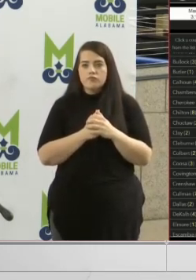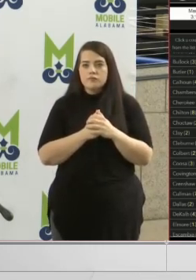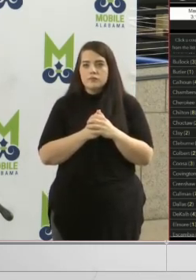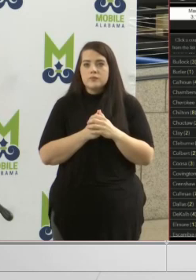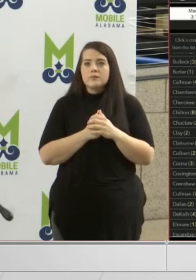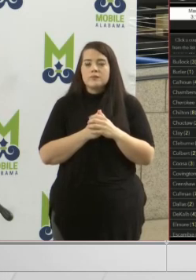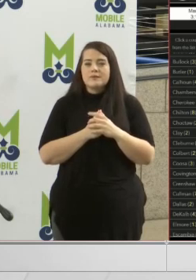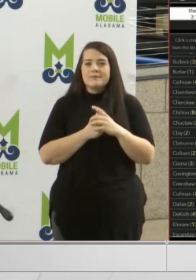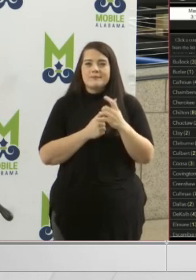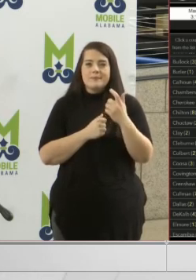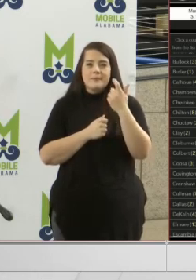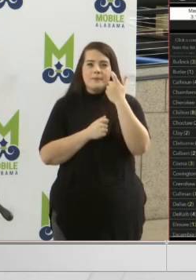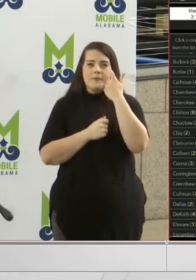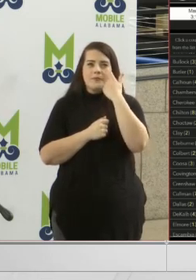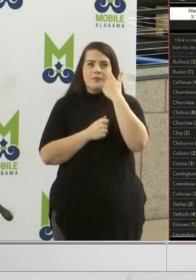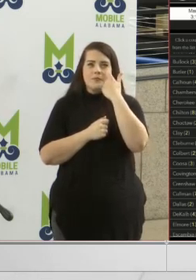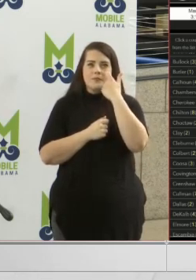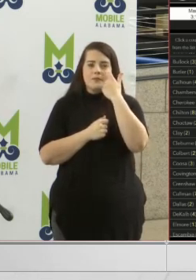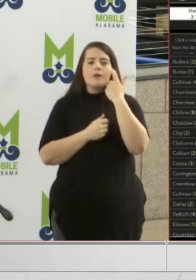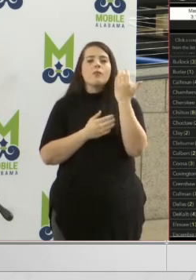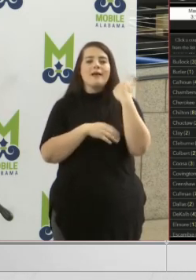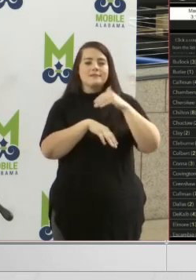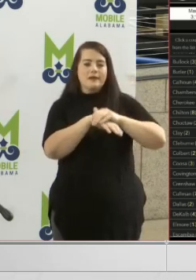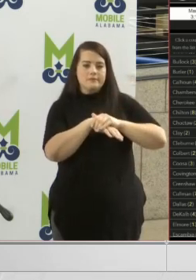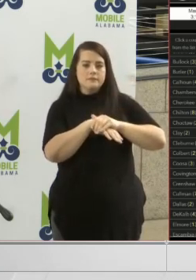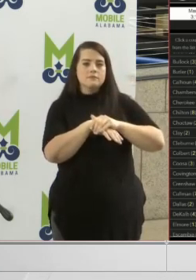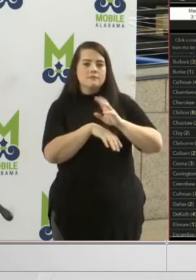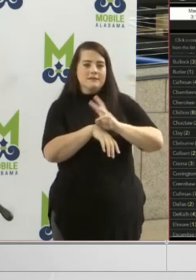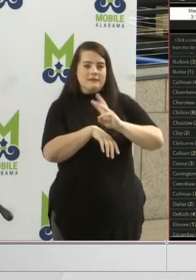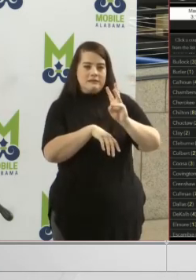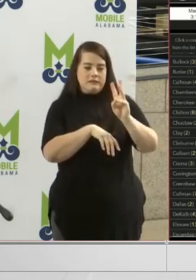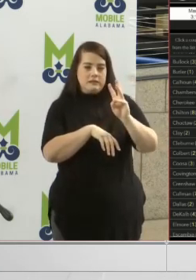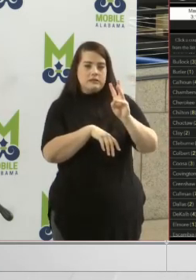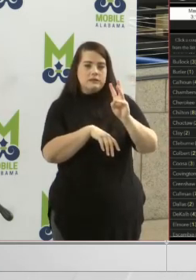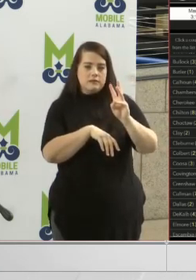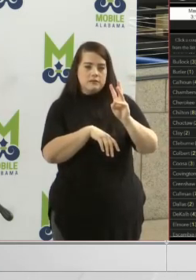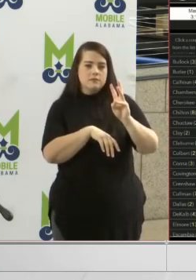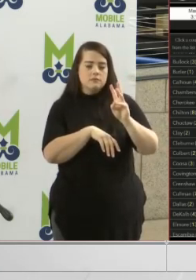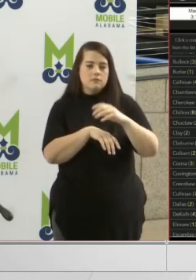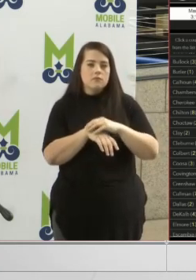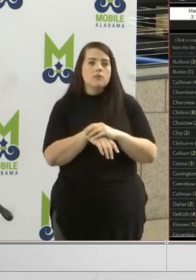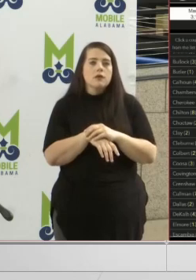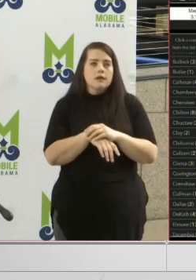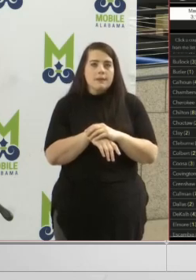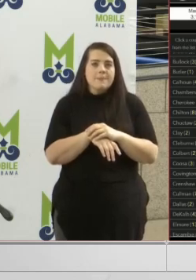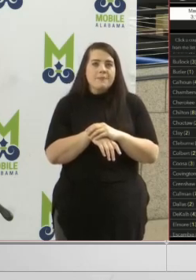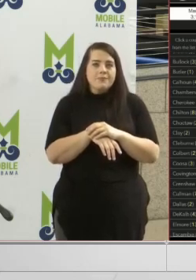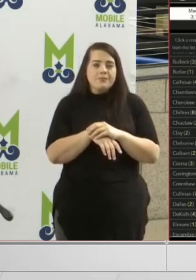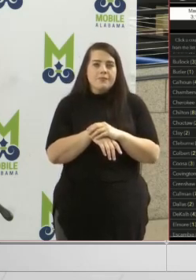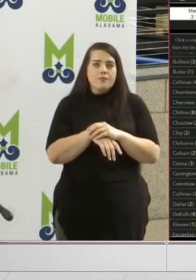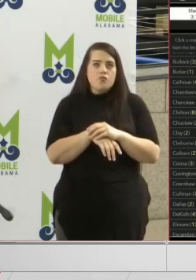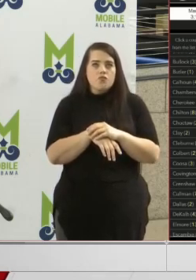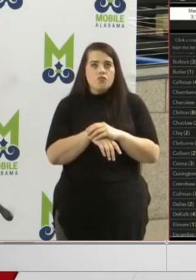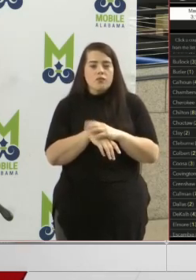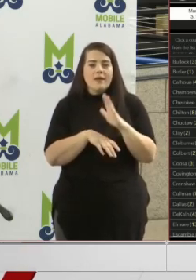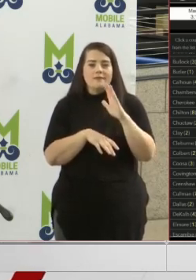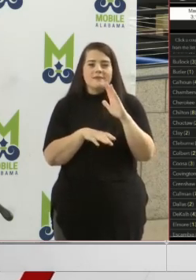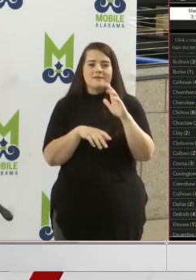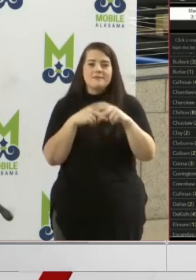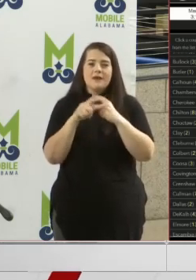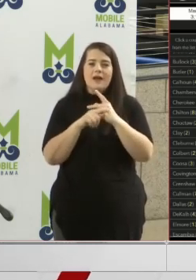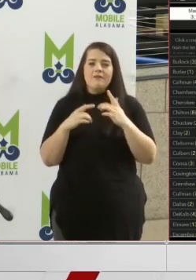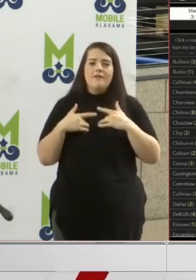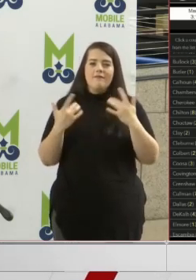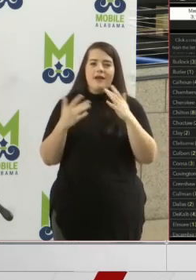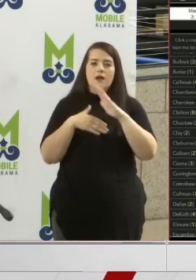This past, last night at 6 o'clock, there was an event at